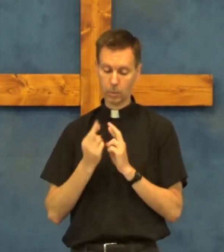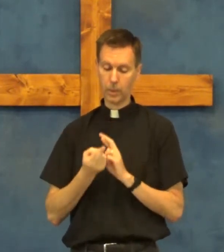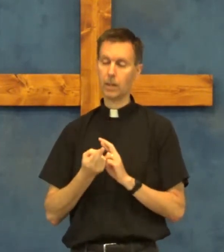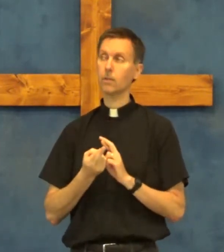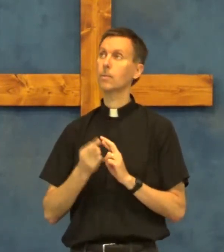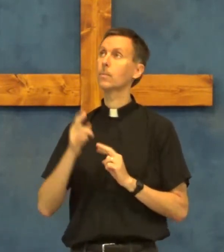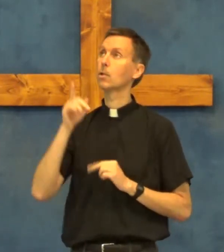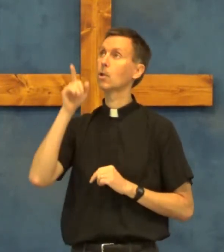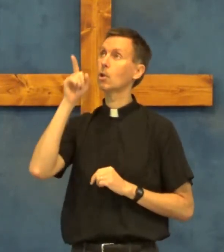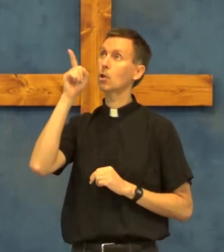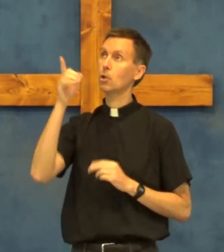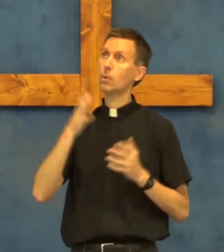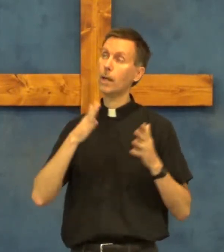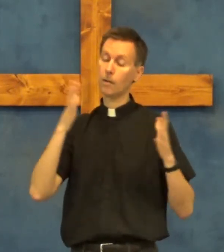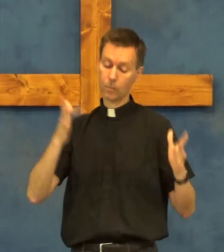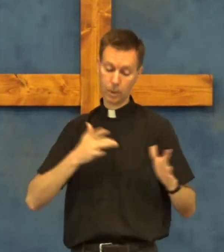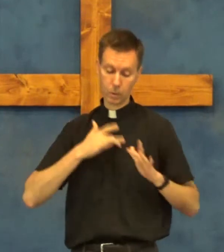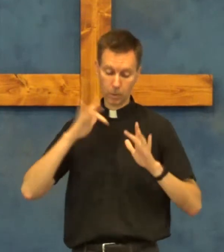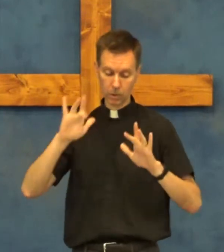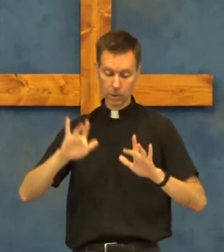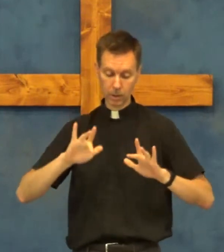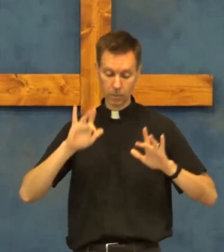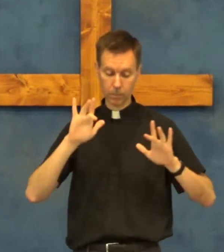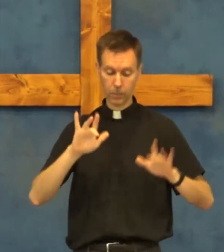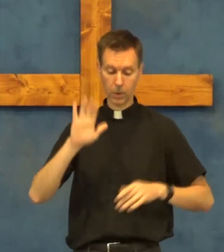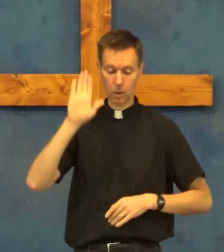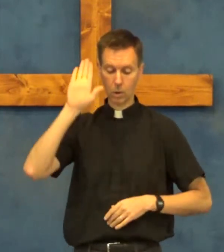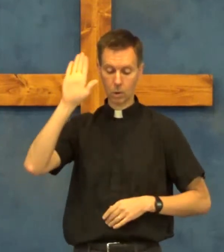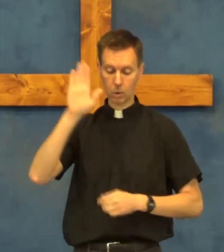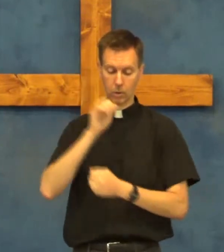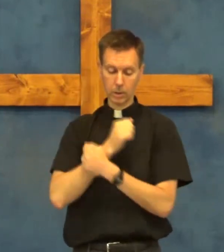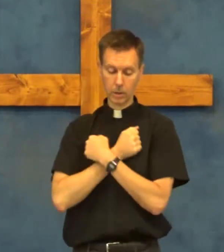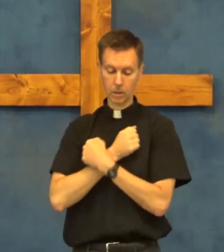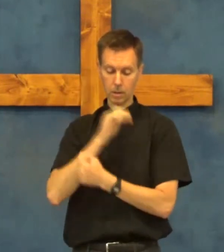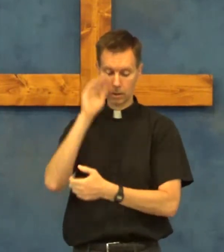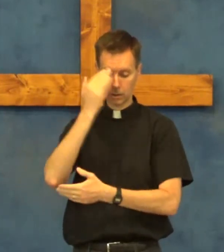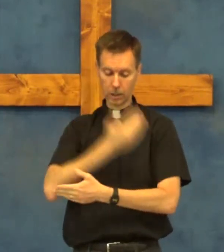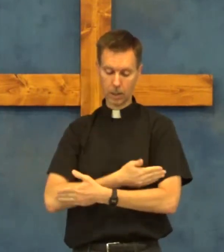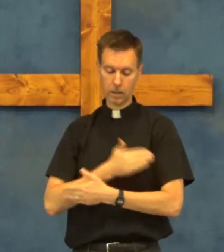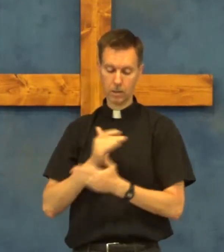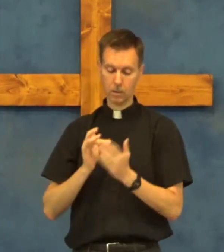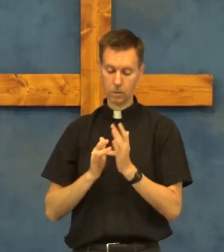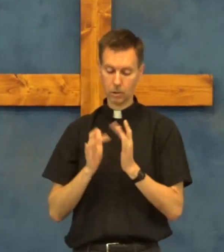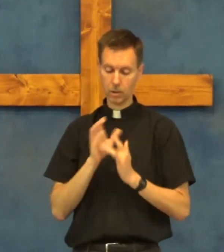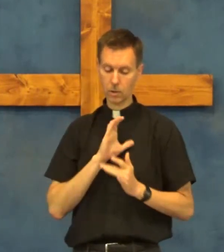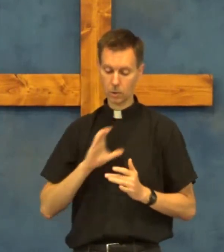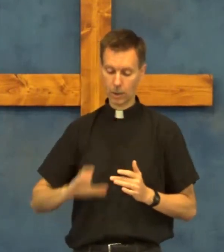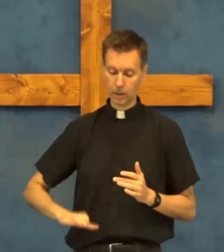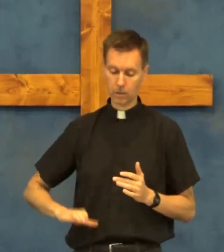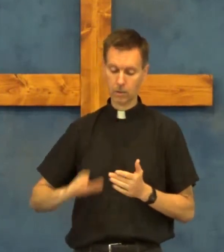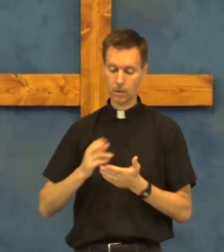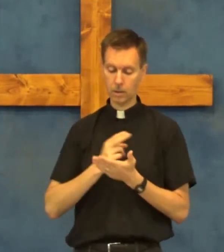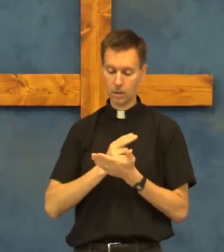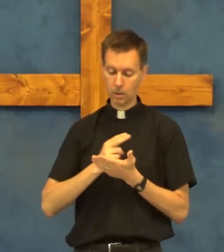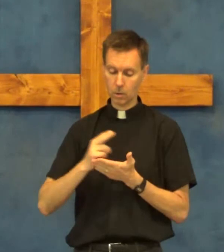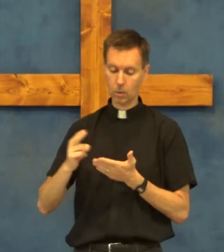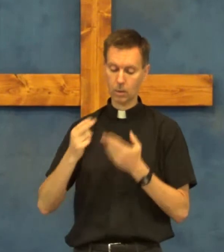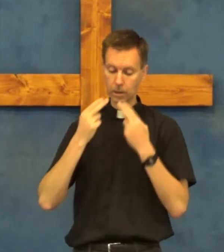repent. You have much mercy. Your dear Son, Jesus Christ, is holy,